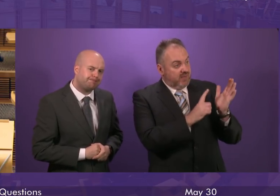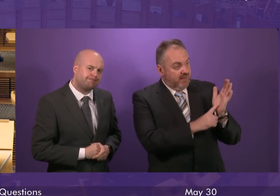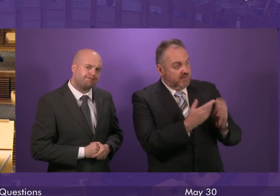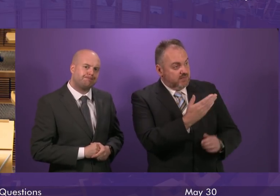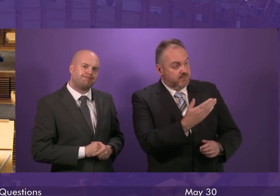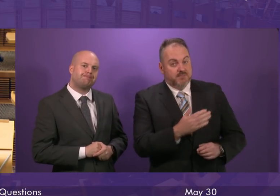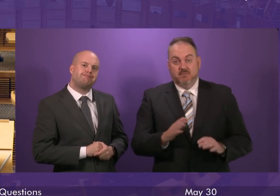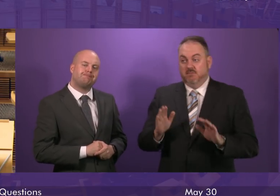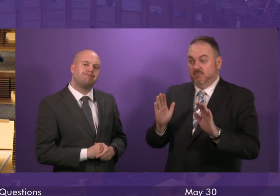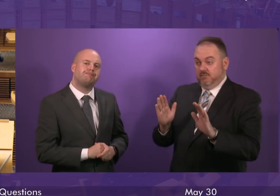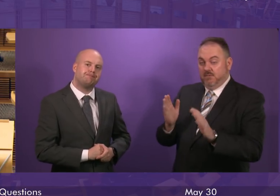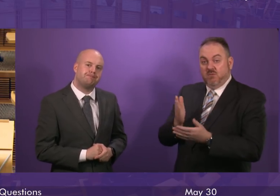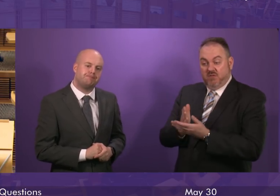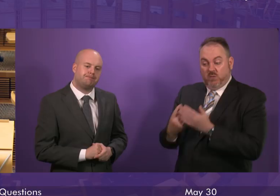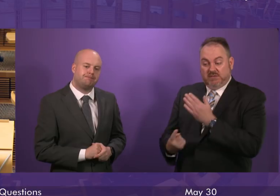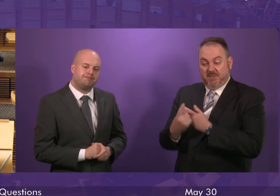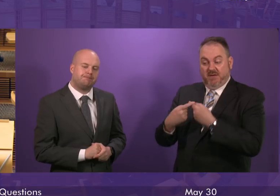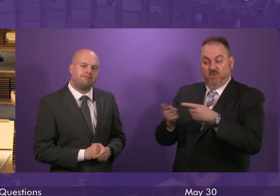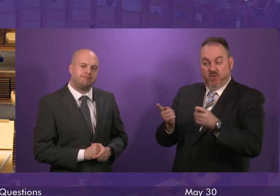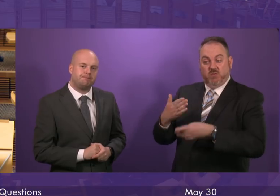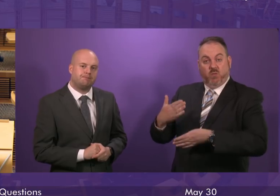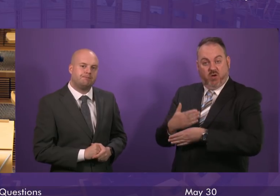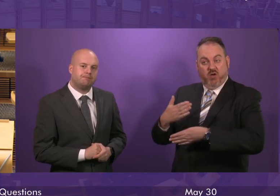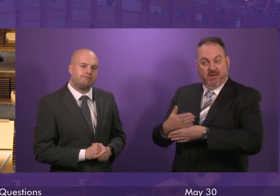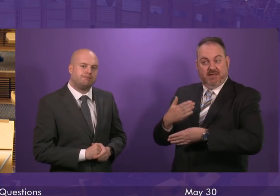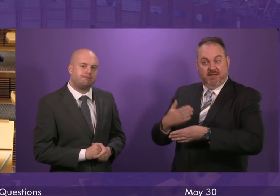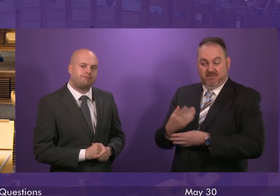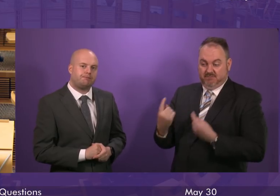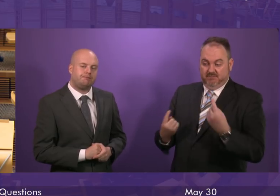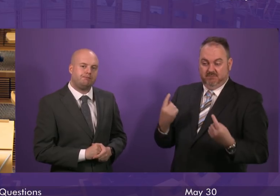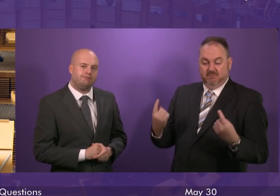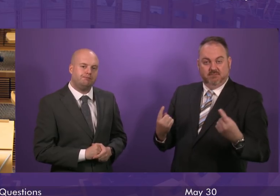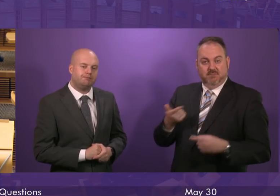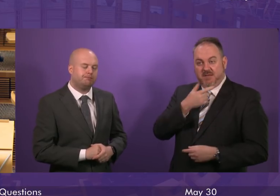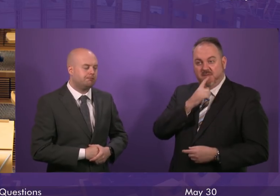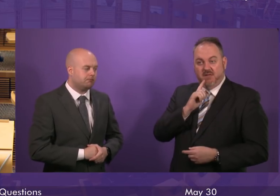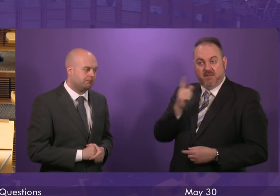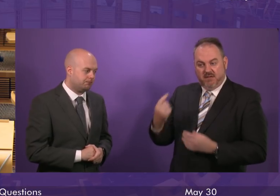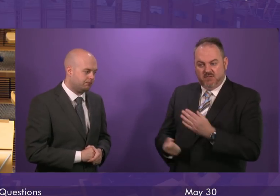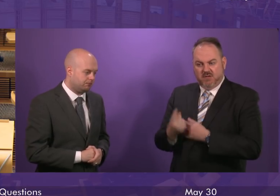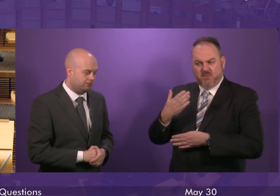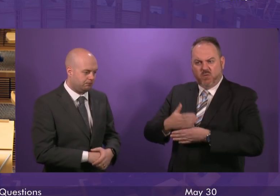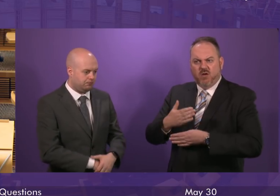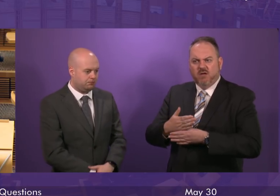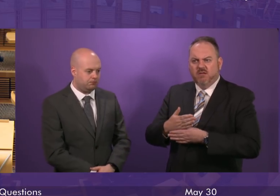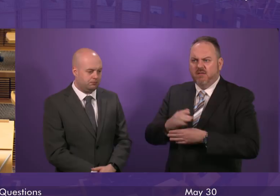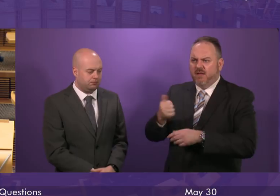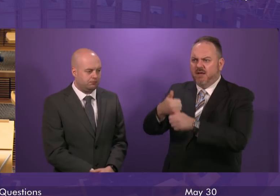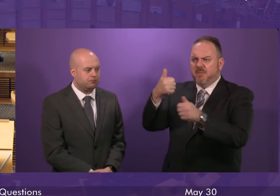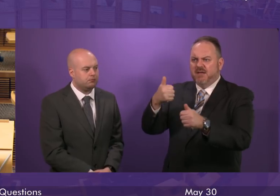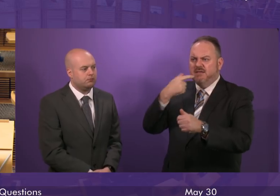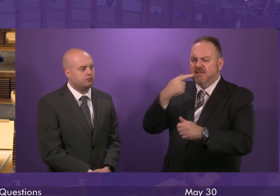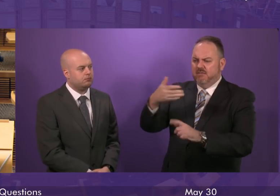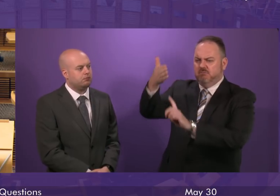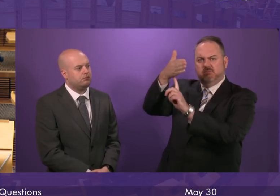Well, the honest experience for these working people is that yesterday morning they turned up to work to see a for sale sign nailed to the